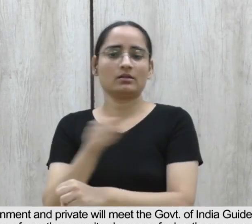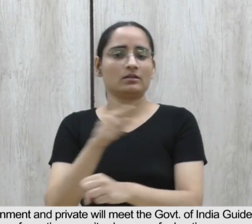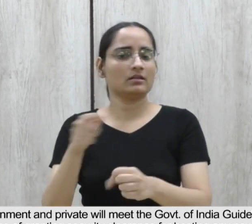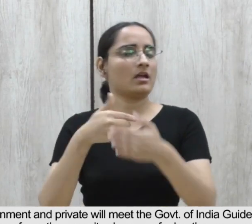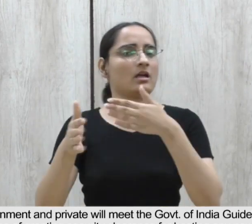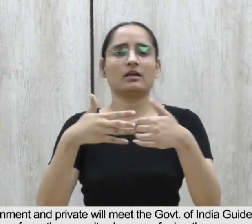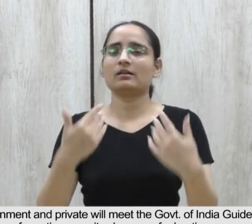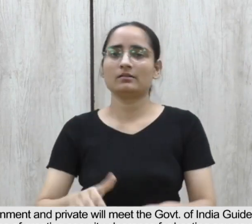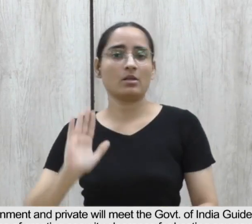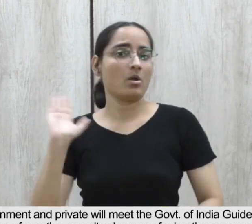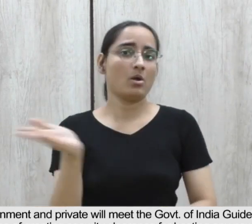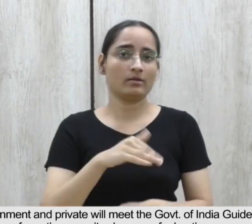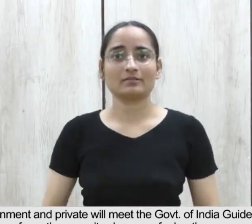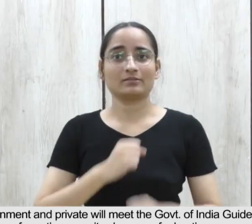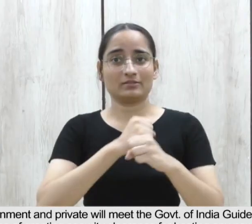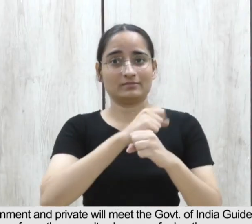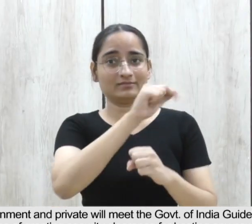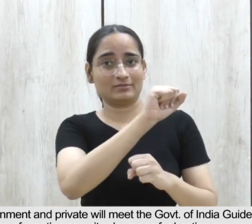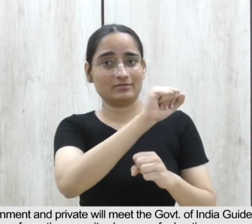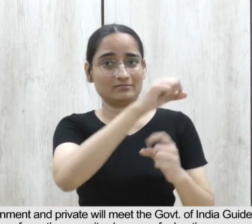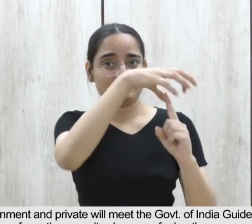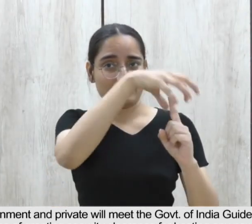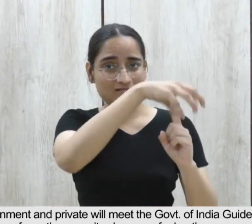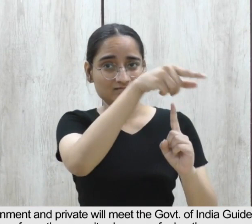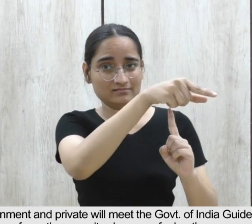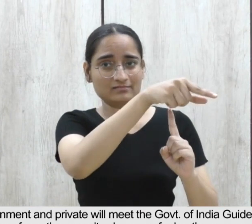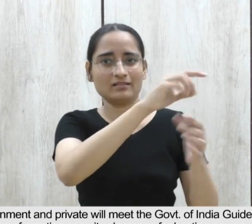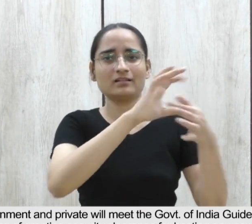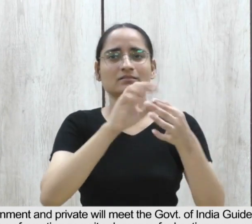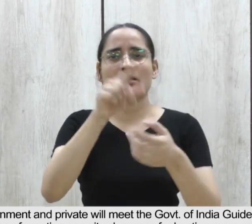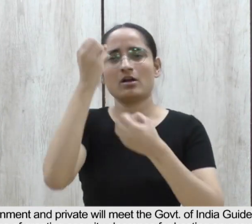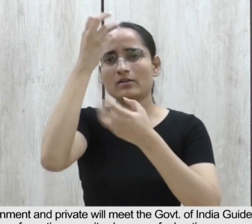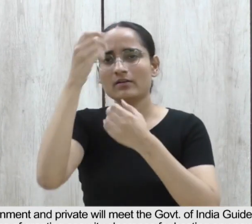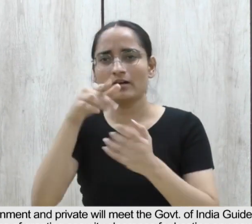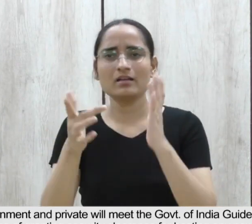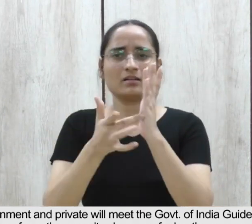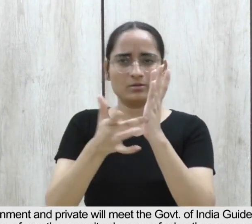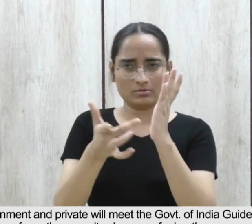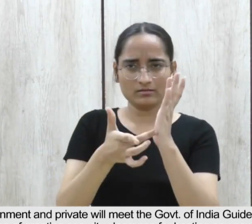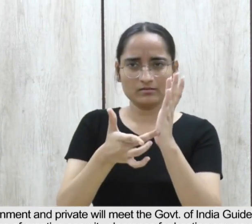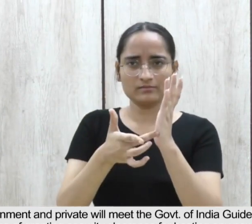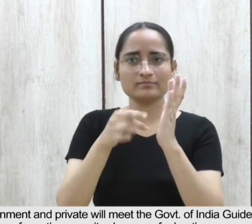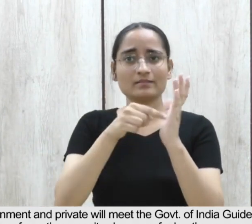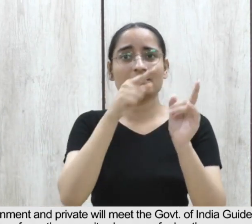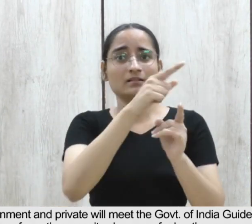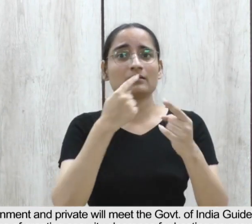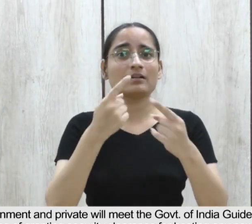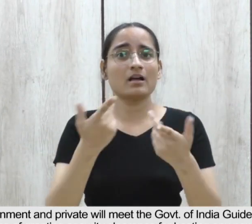meet the Government of India guidelines as amended from time to time. At the time of granting